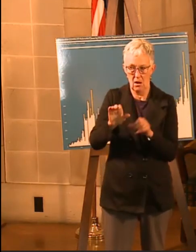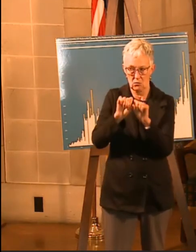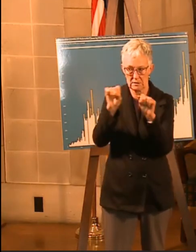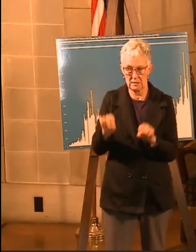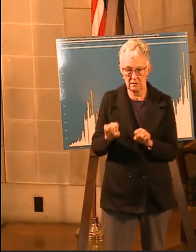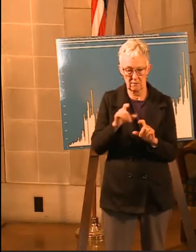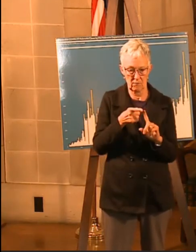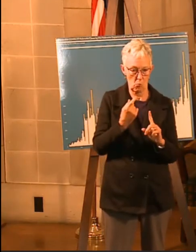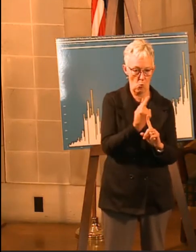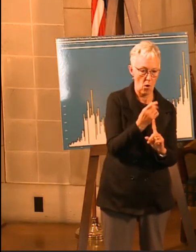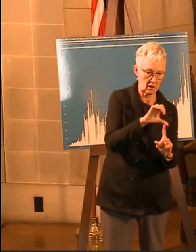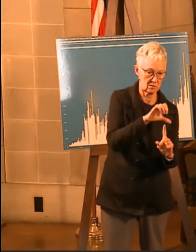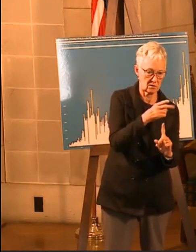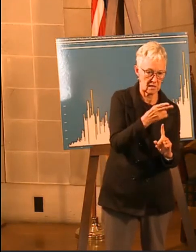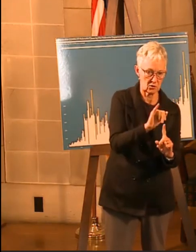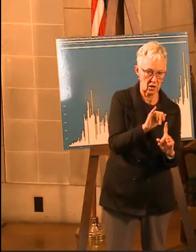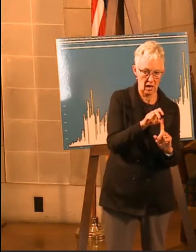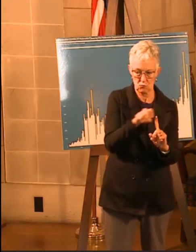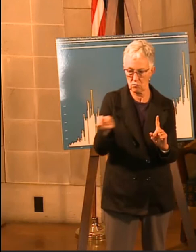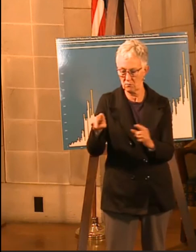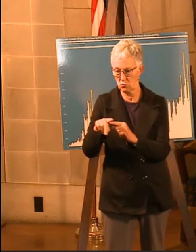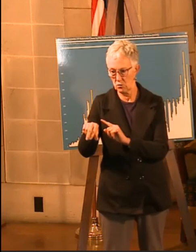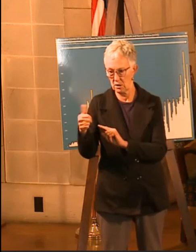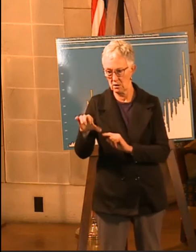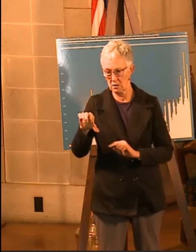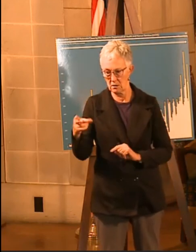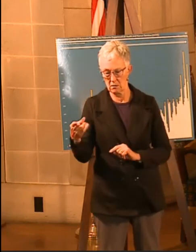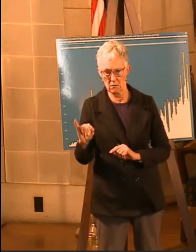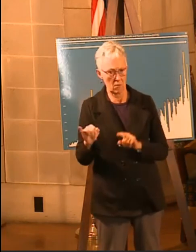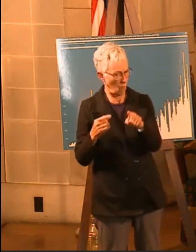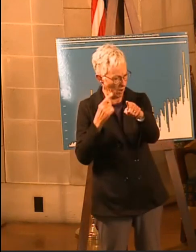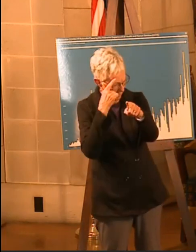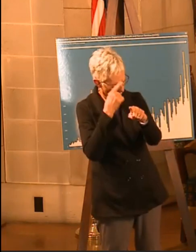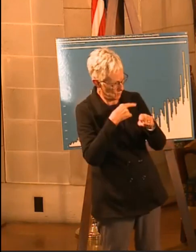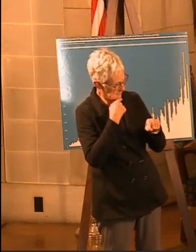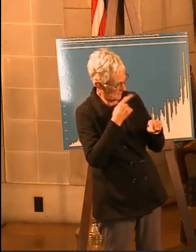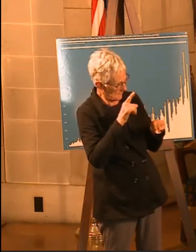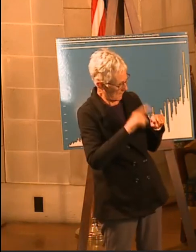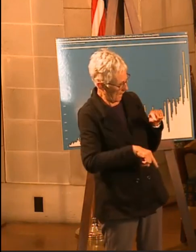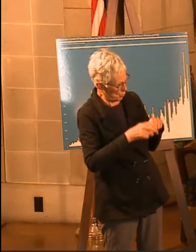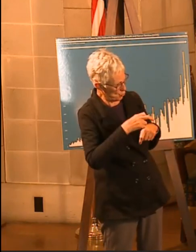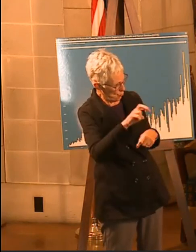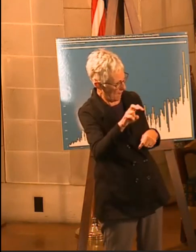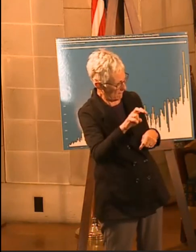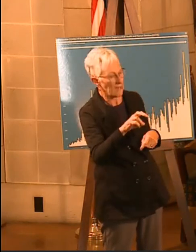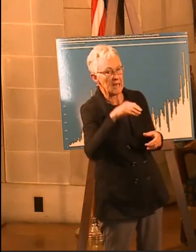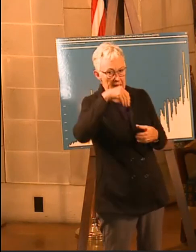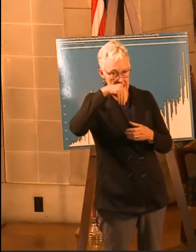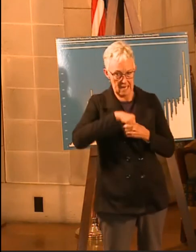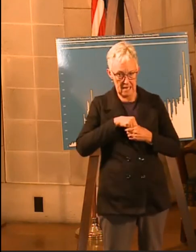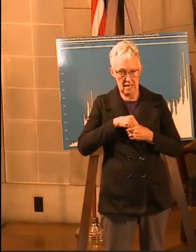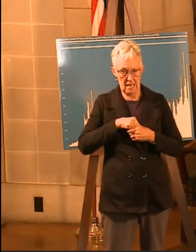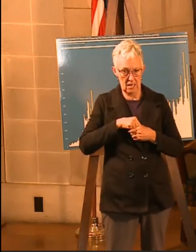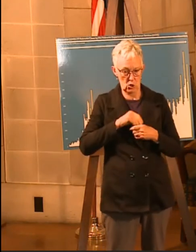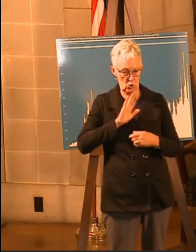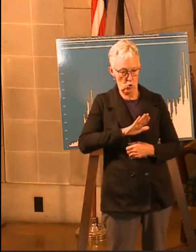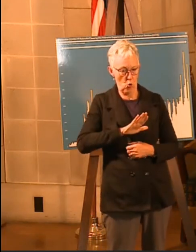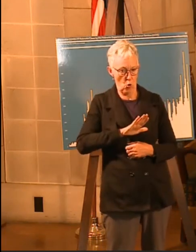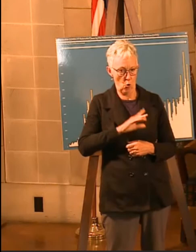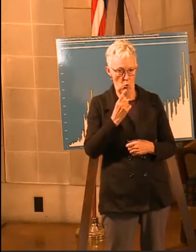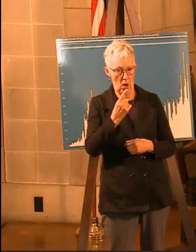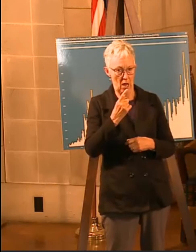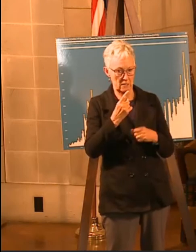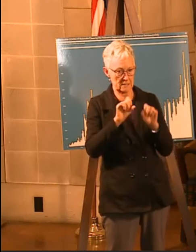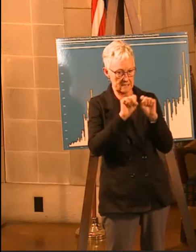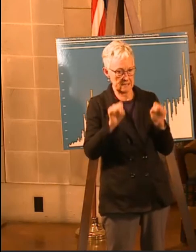capacity if they needed to. Okay, I thought you said you could transfer. You could. You can transfer within systems, within